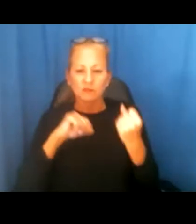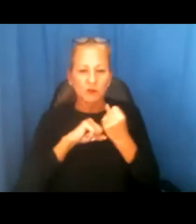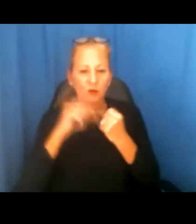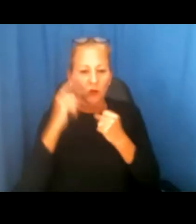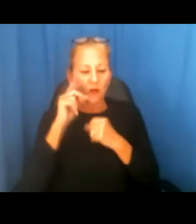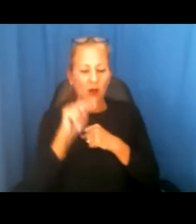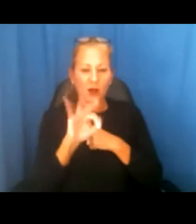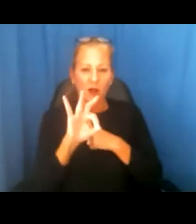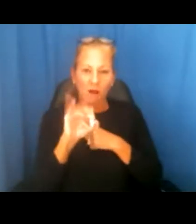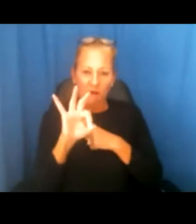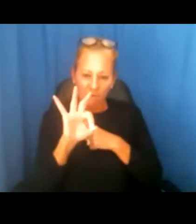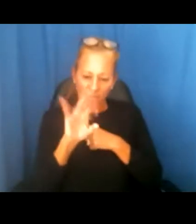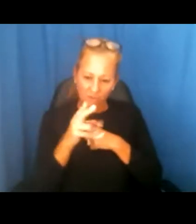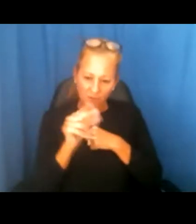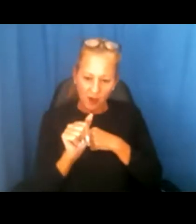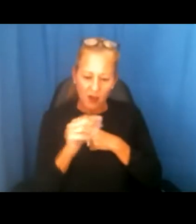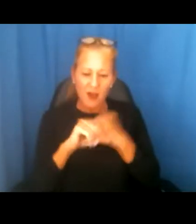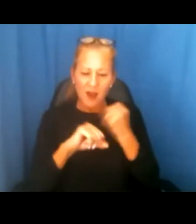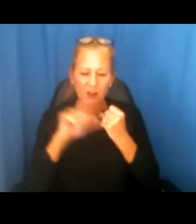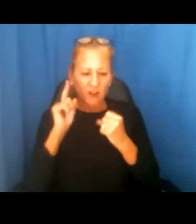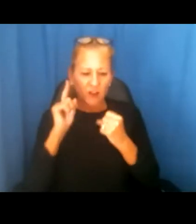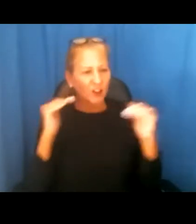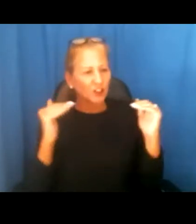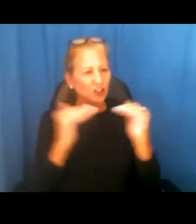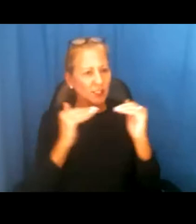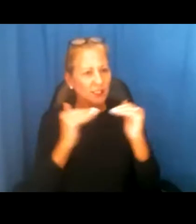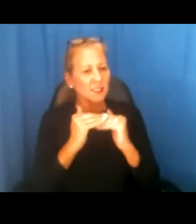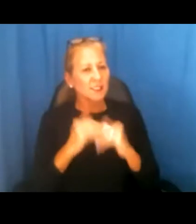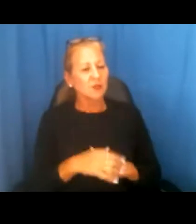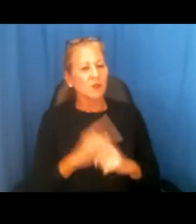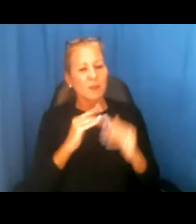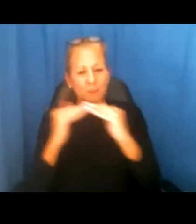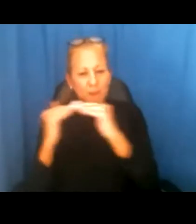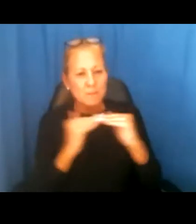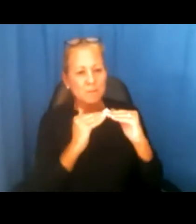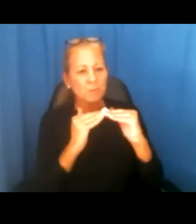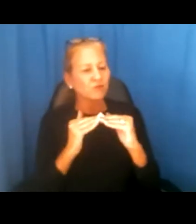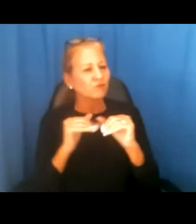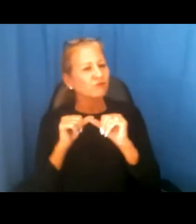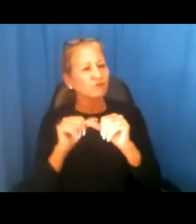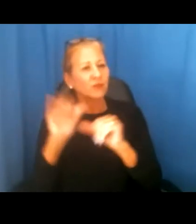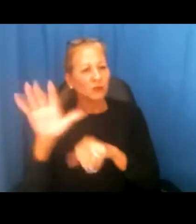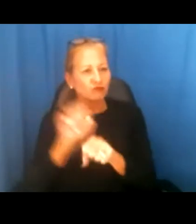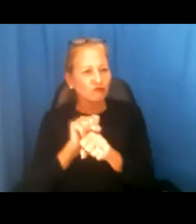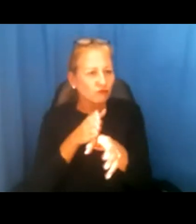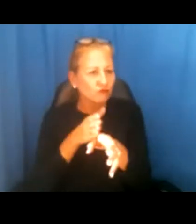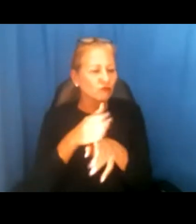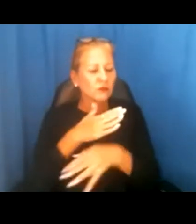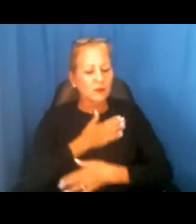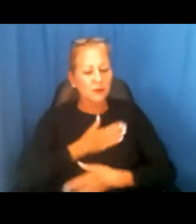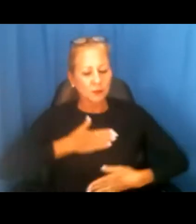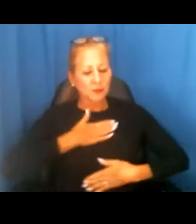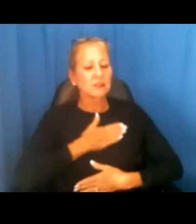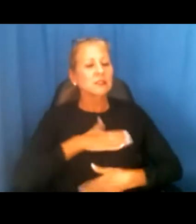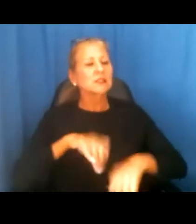NAFA and an advocate for justice and equal opportunity all of his days. Let's please just